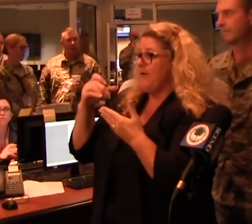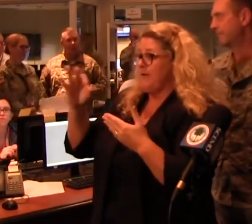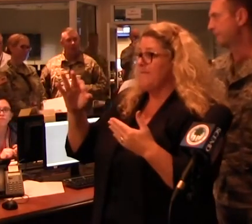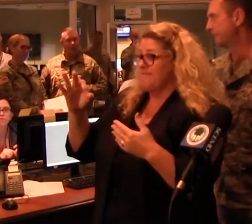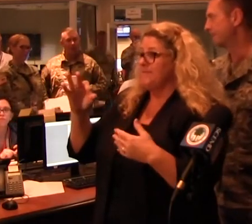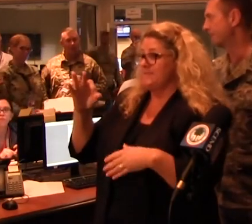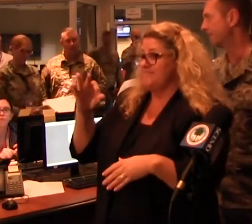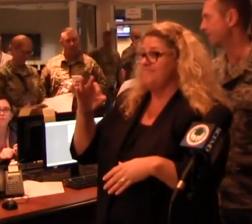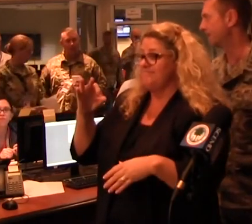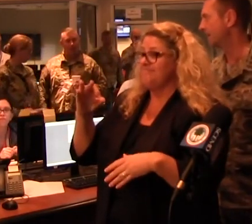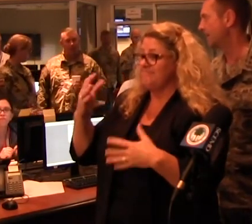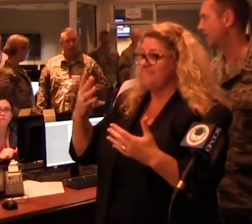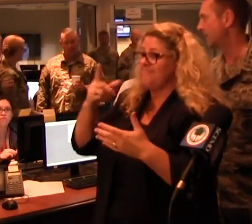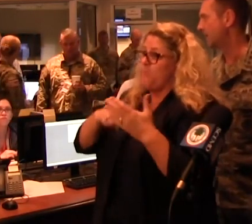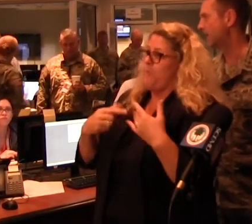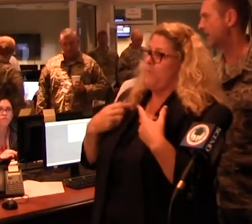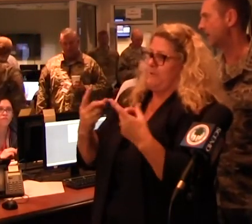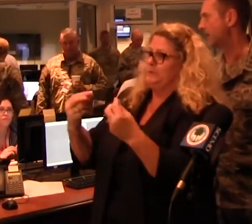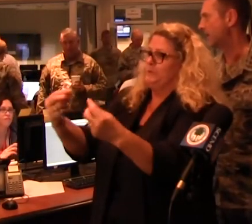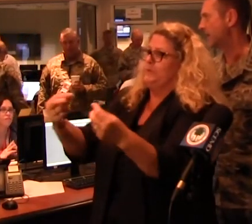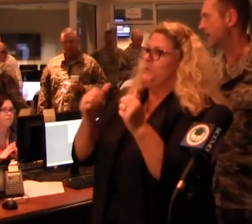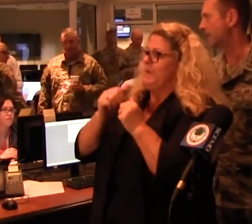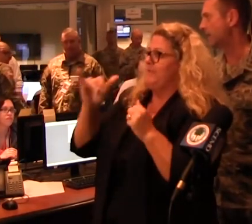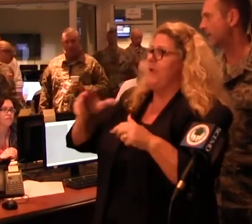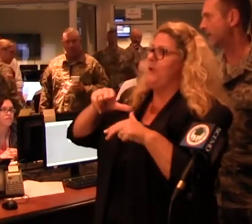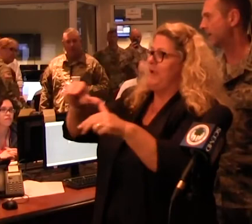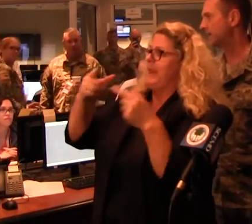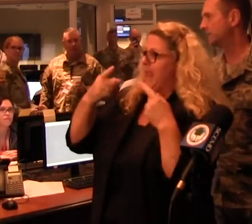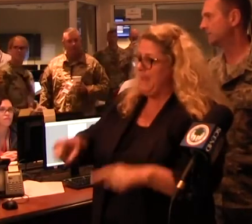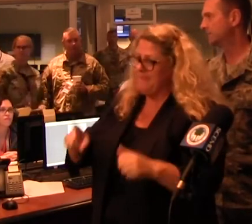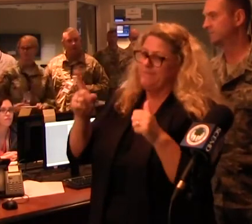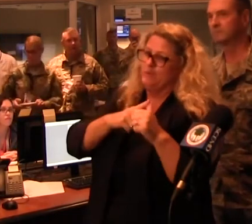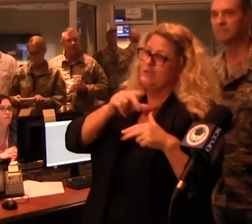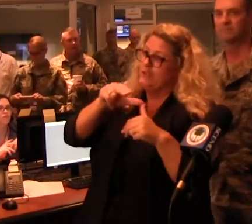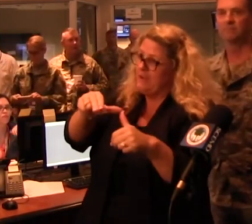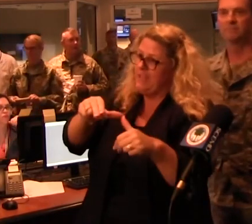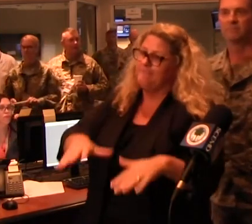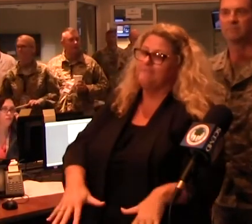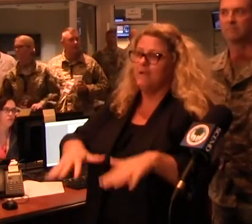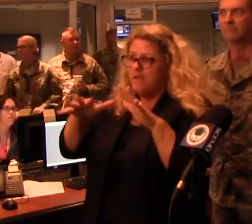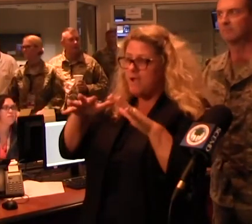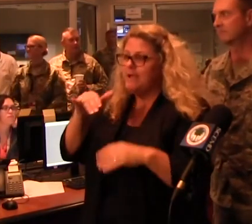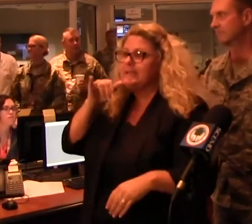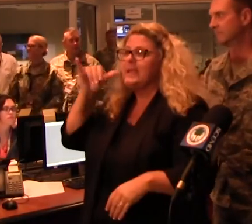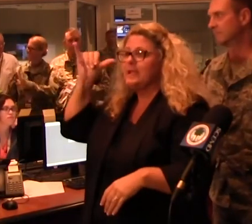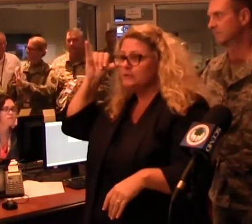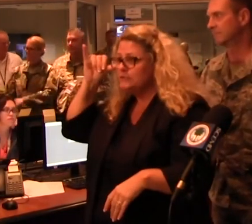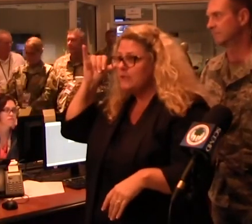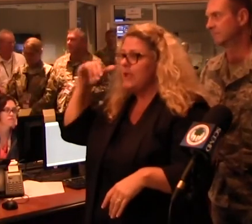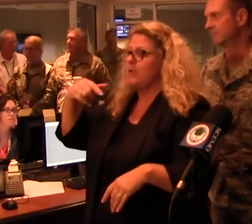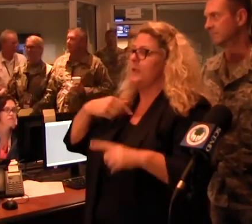response to the hurricane. started off with the hurricane and that's the flood. We spent yesterday in